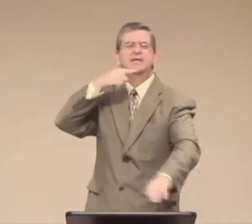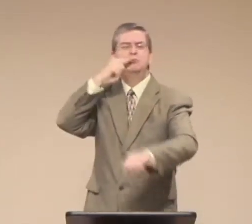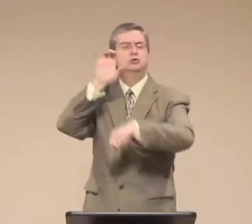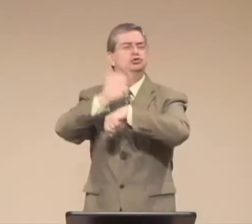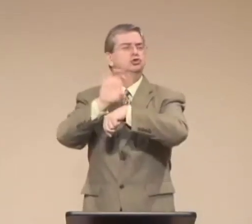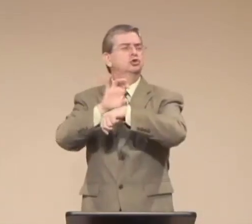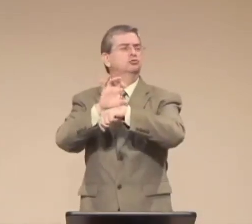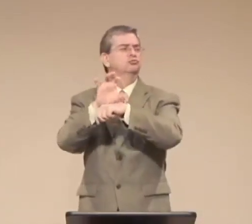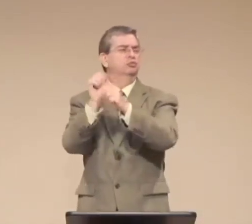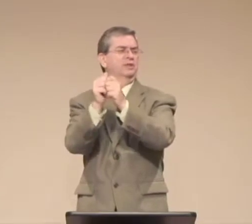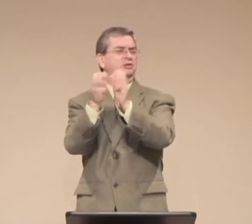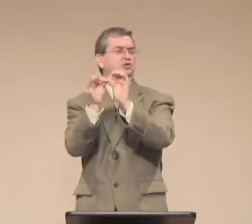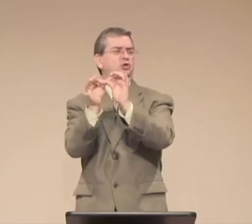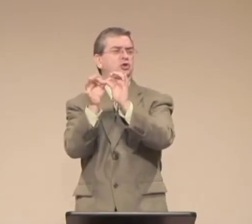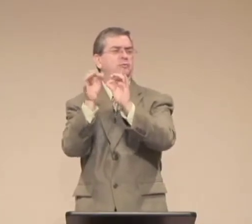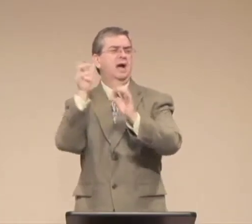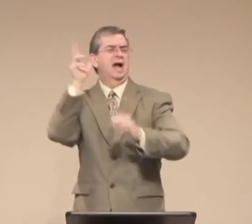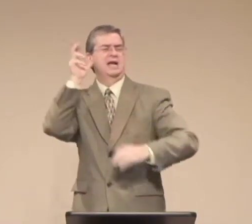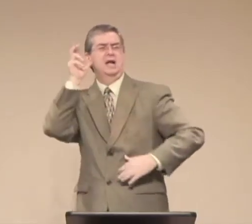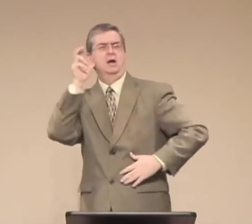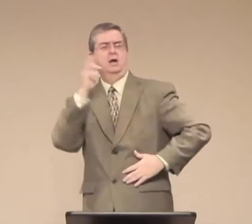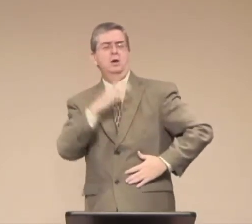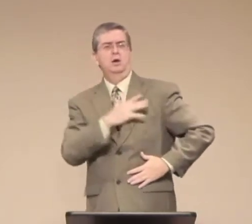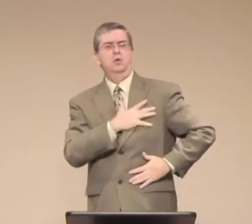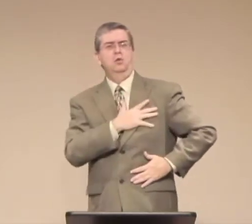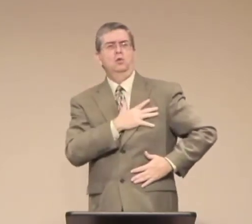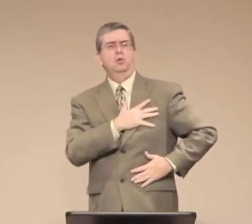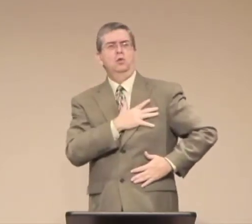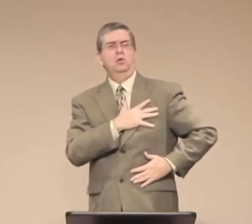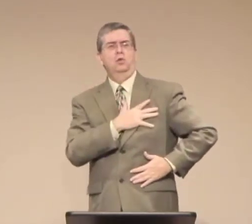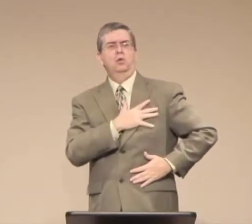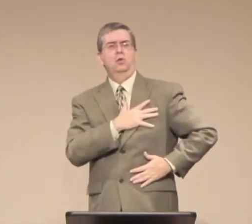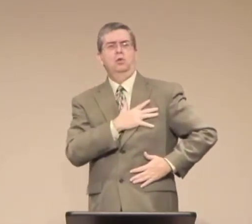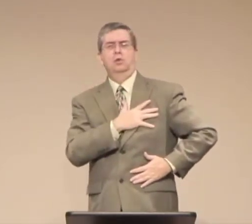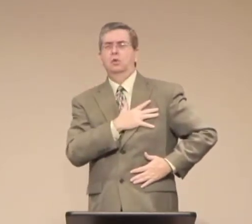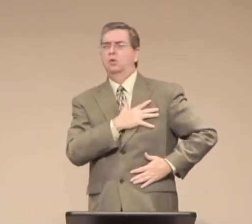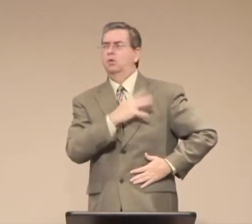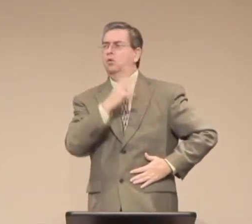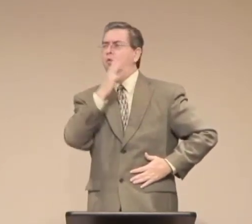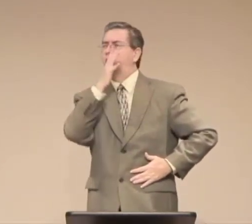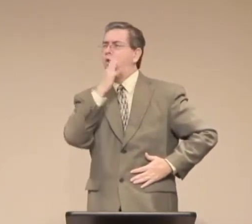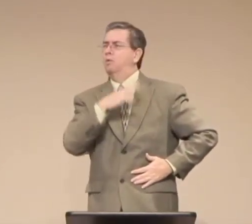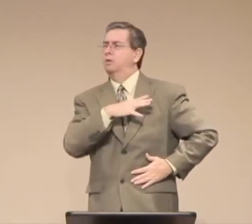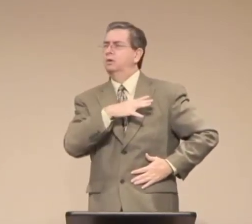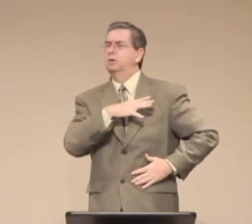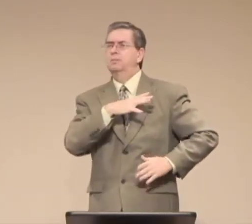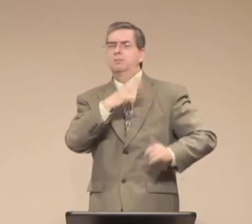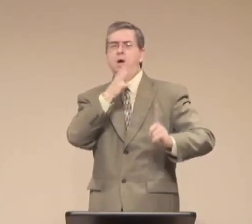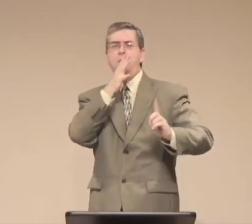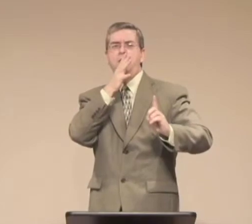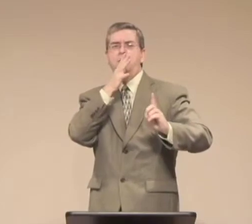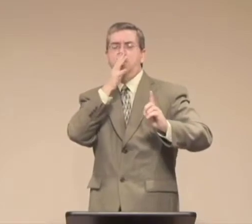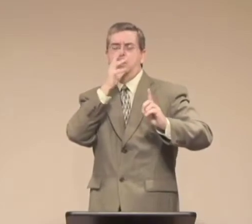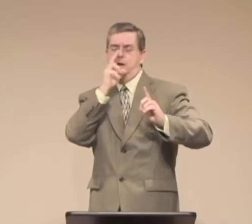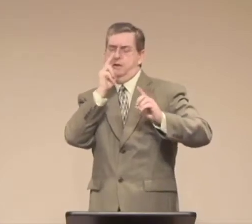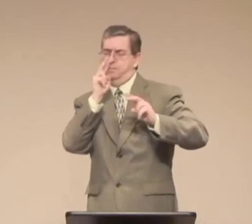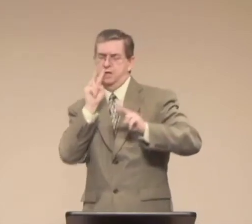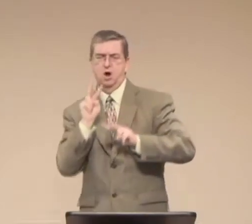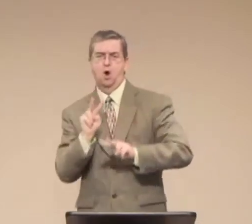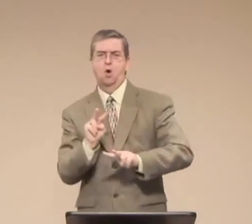I'll never forget this song I heard a long time ago in church. There was an interpreter interpreting it. Go.